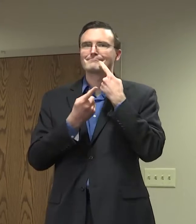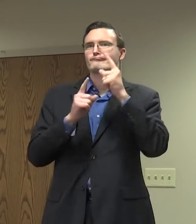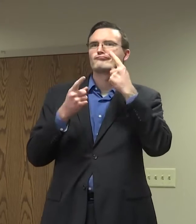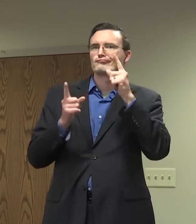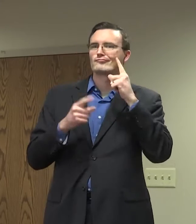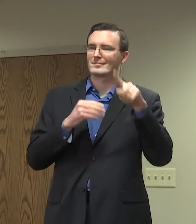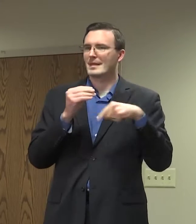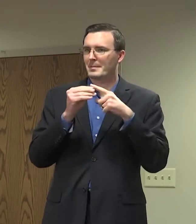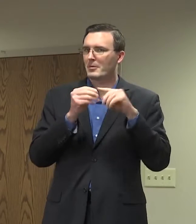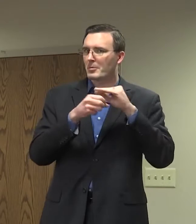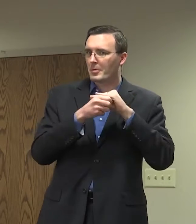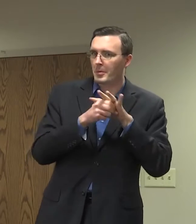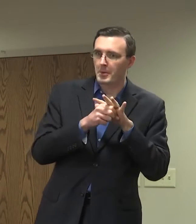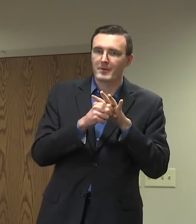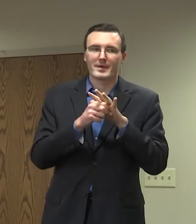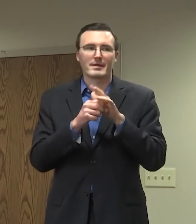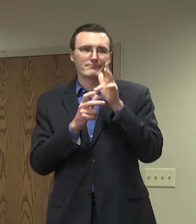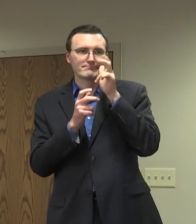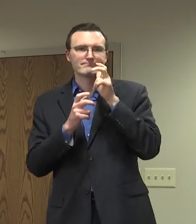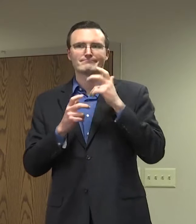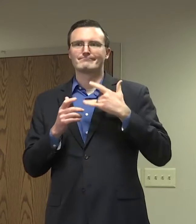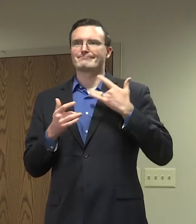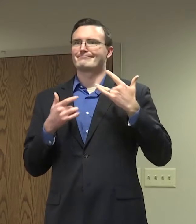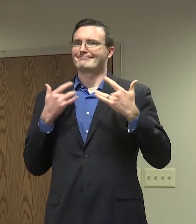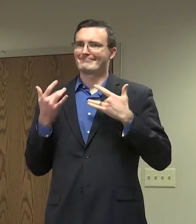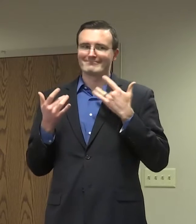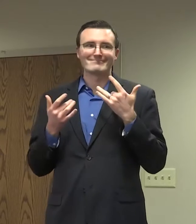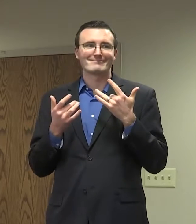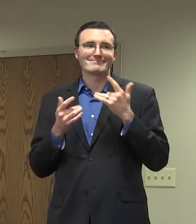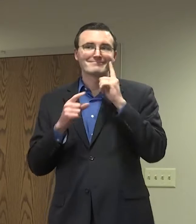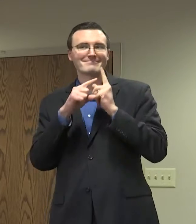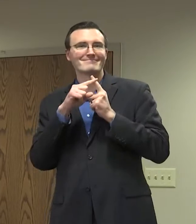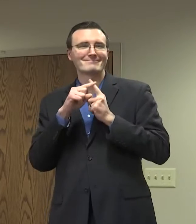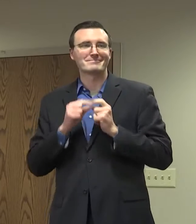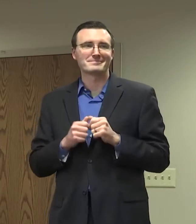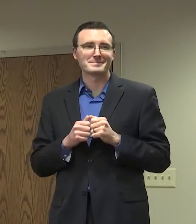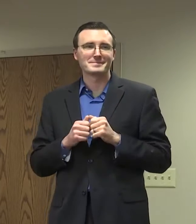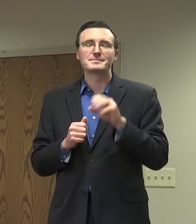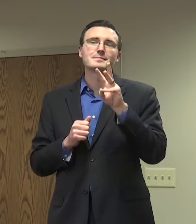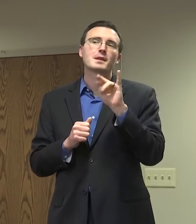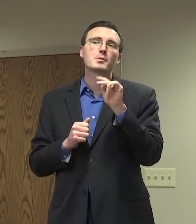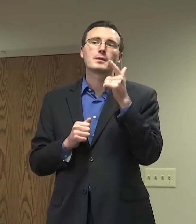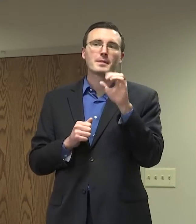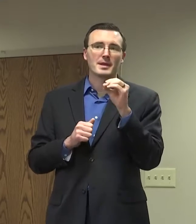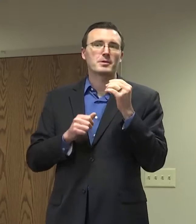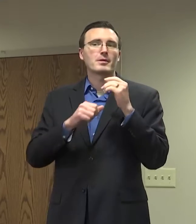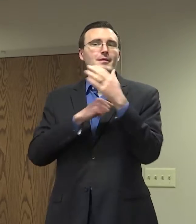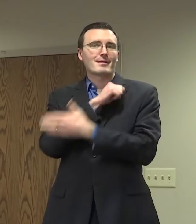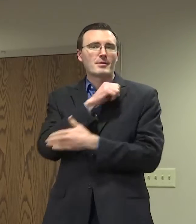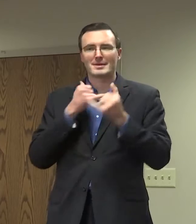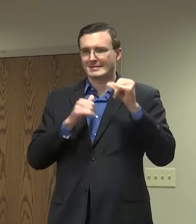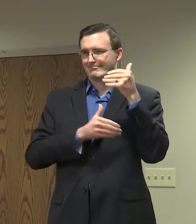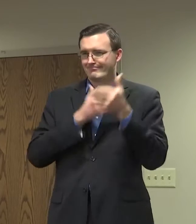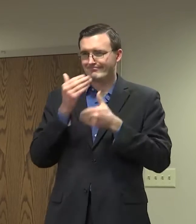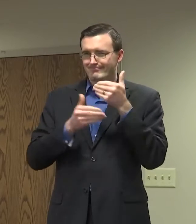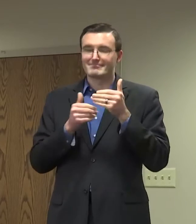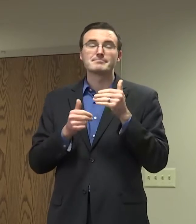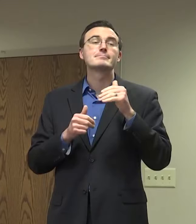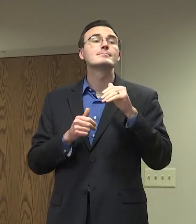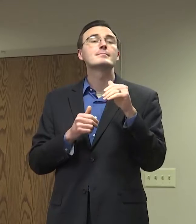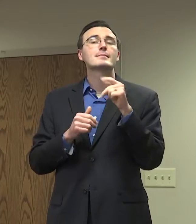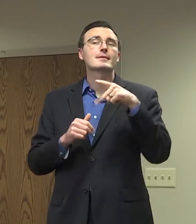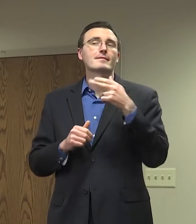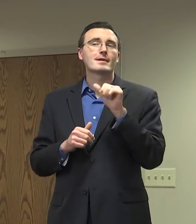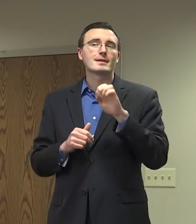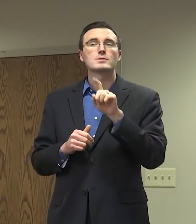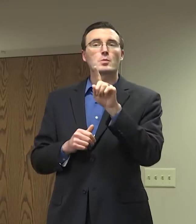real sense of hope and optimism. Winnebago County continues to work through completion of Phase 1A vaccinations. And I remind